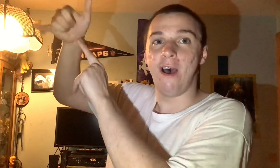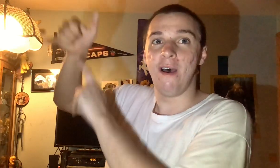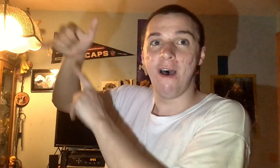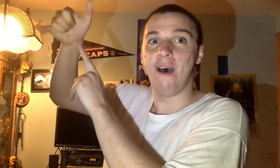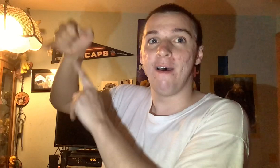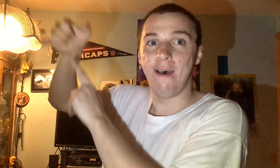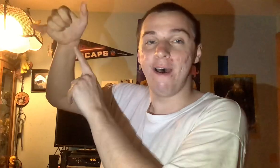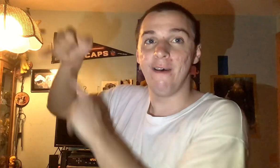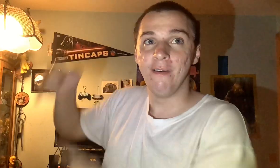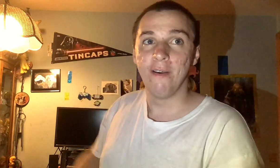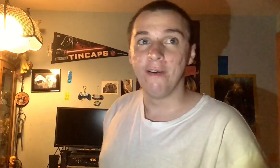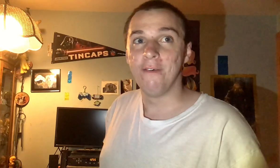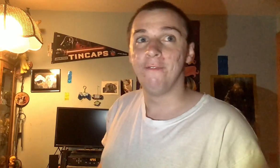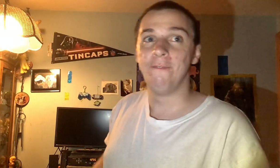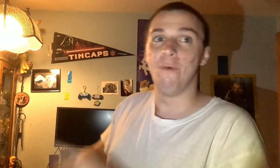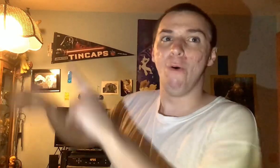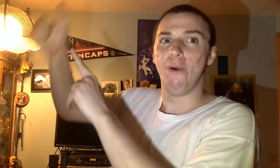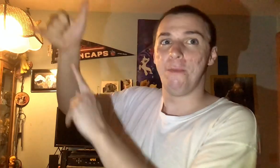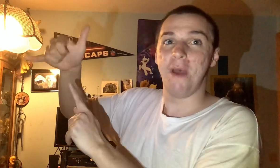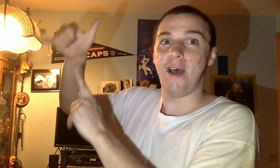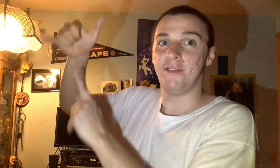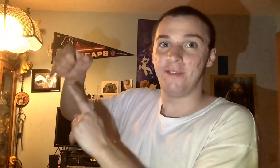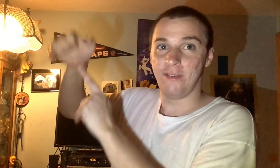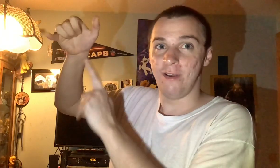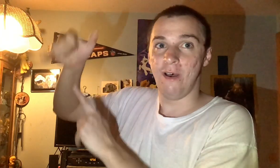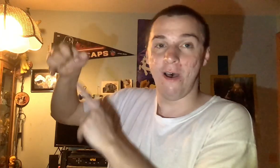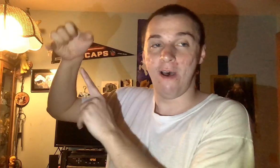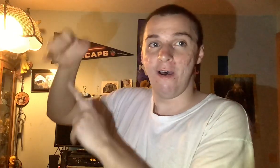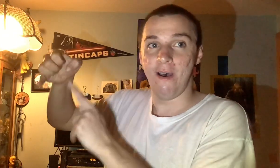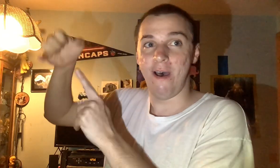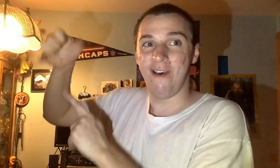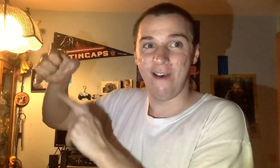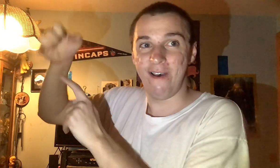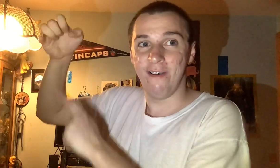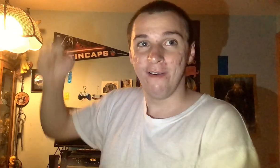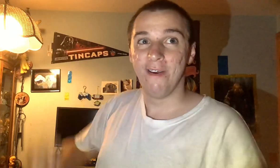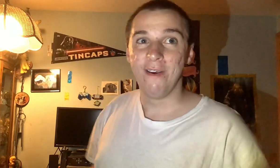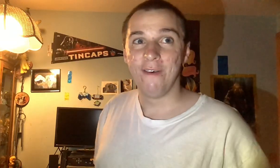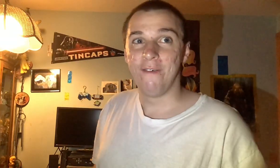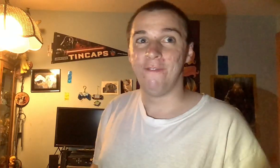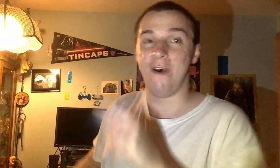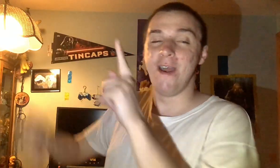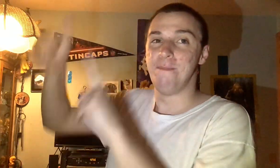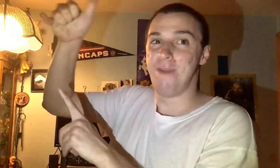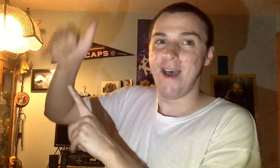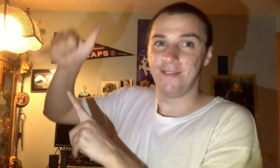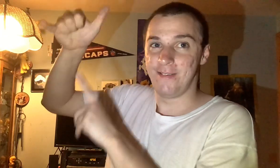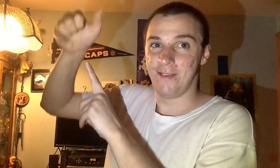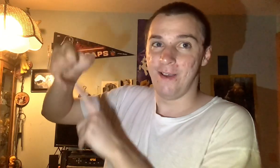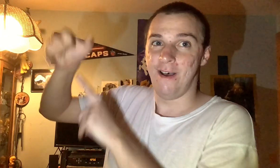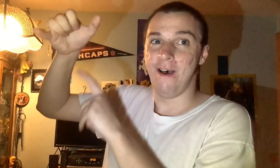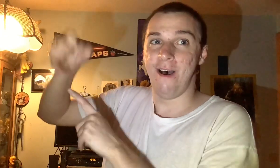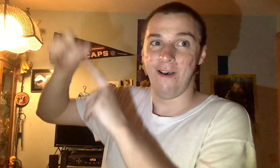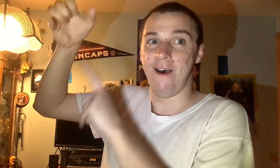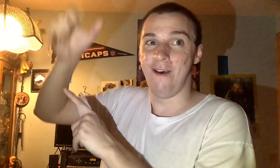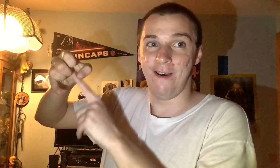ha ha. Four bats, ha ha ha. Five bats, ha ha ha.